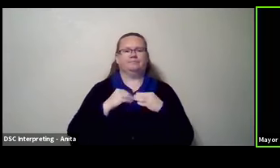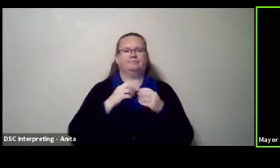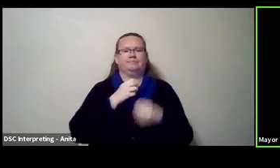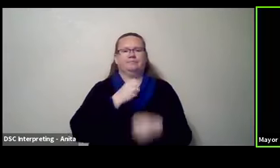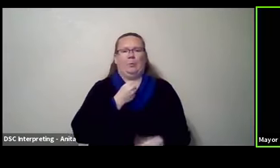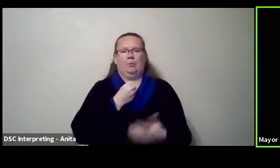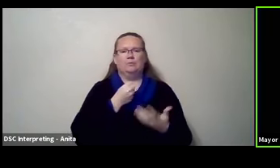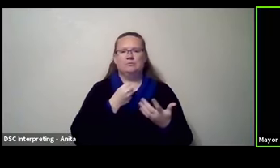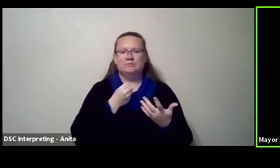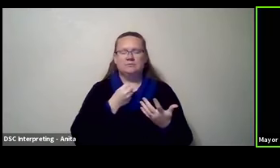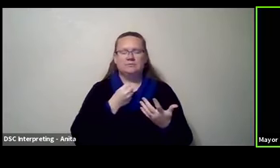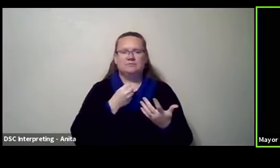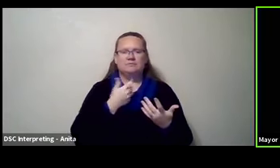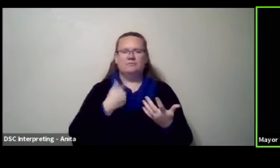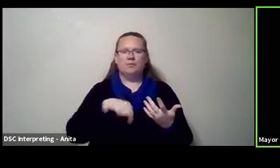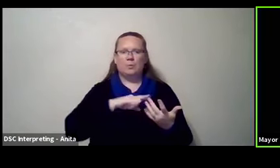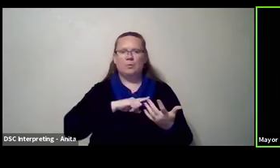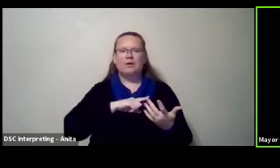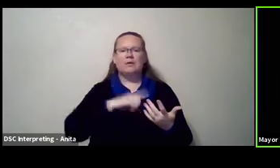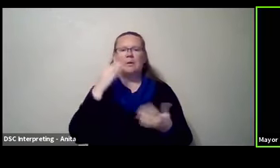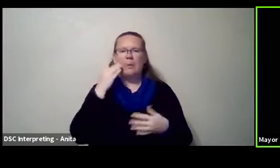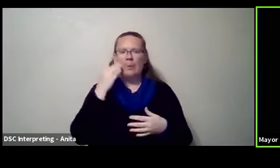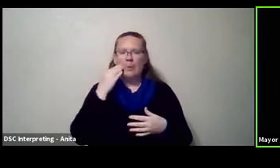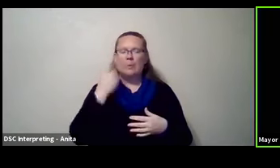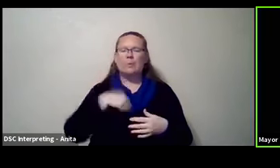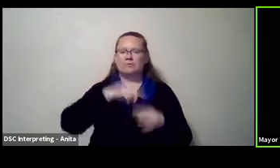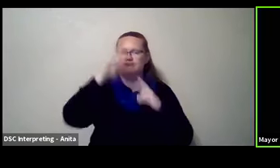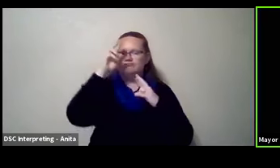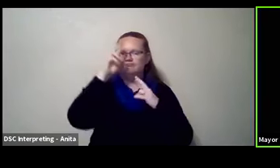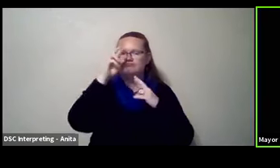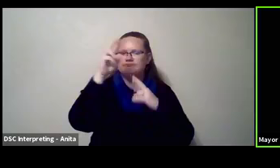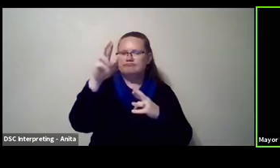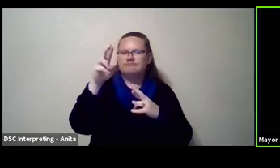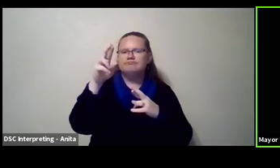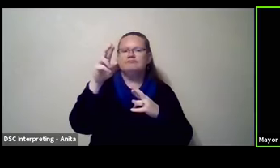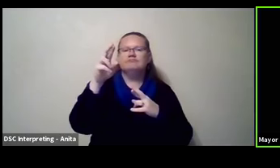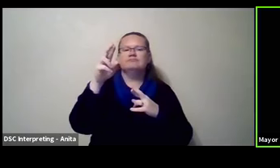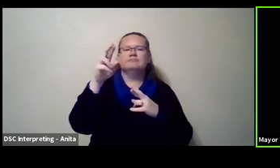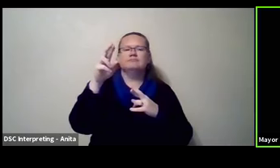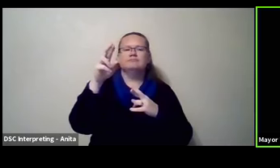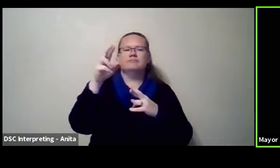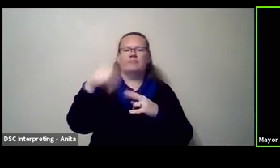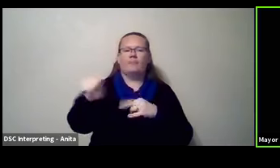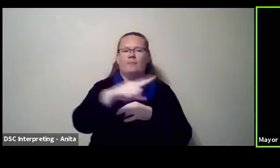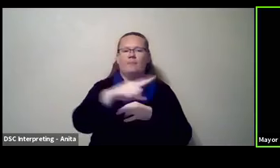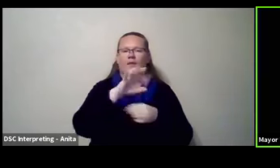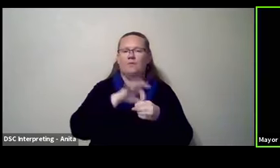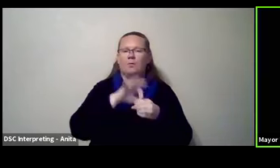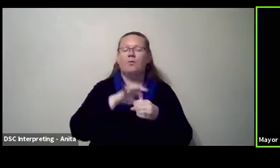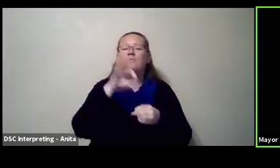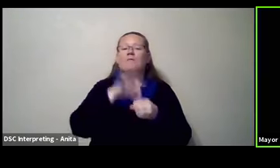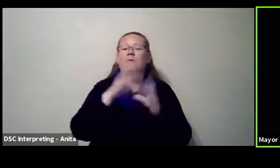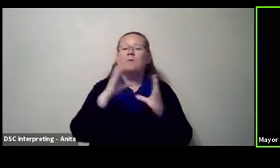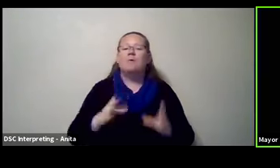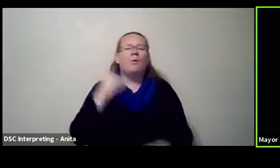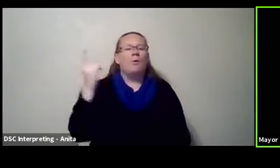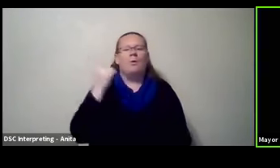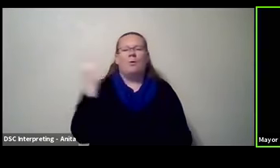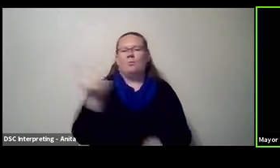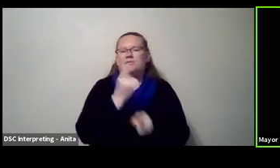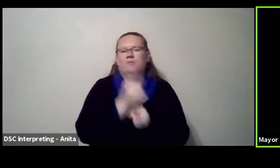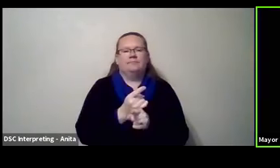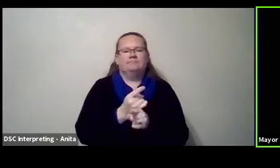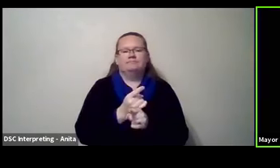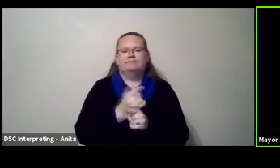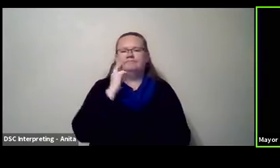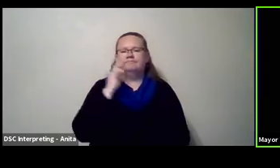uh, in public life, we respect the, um, the voters are always right. That's one of the truisms of,